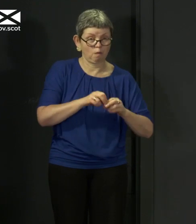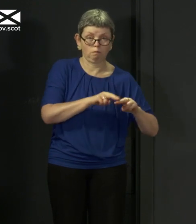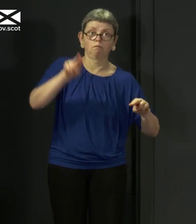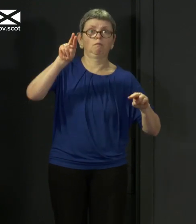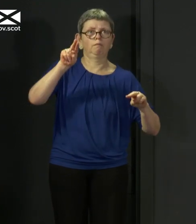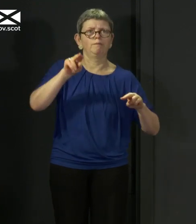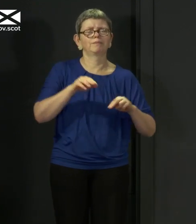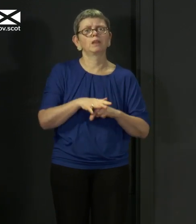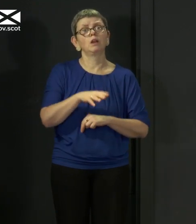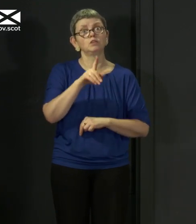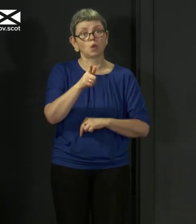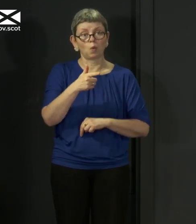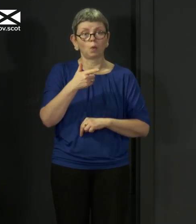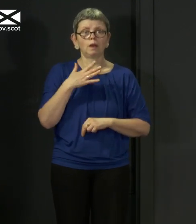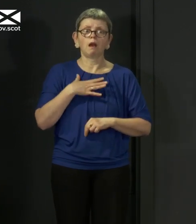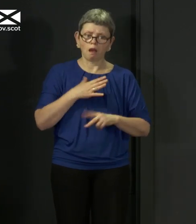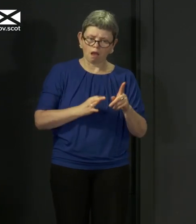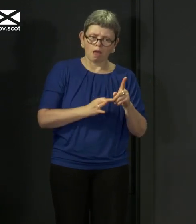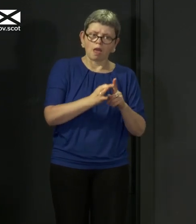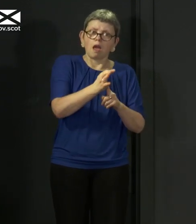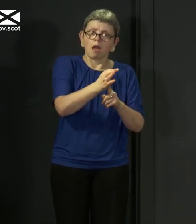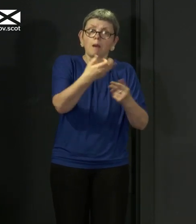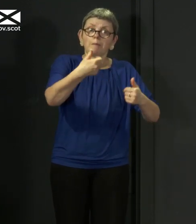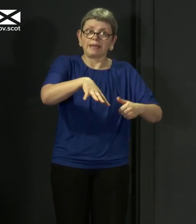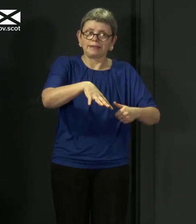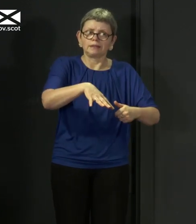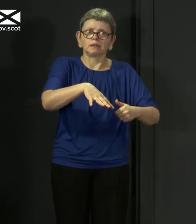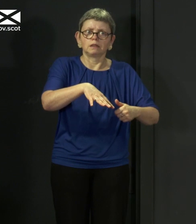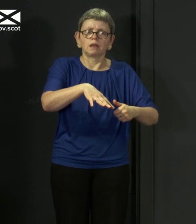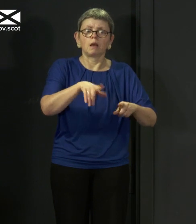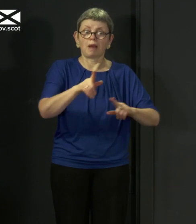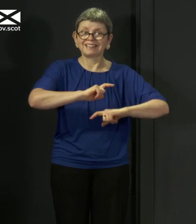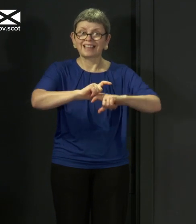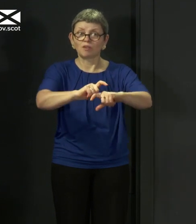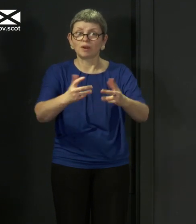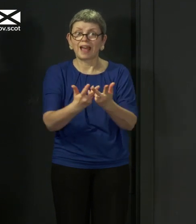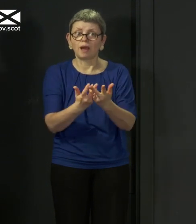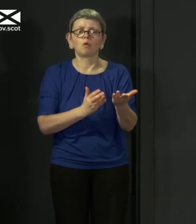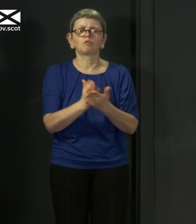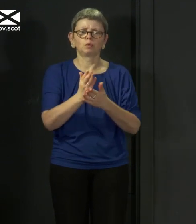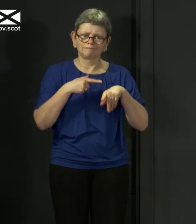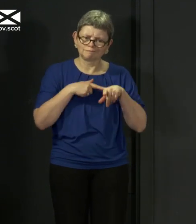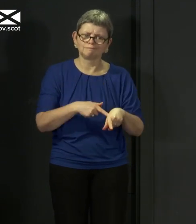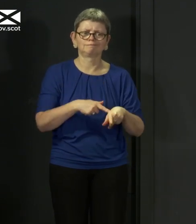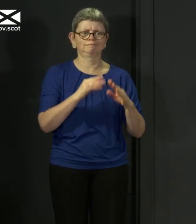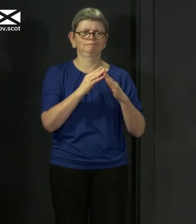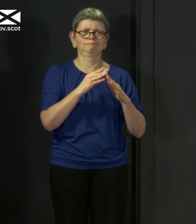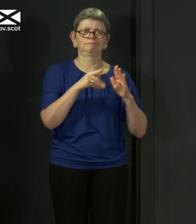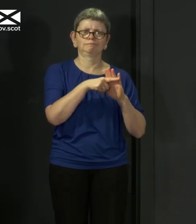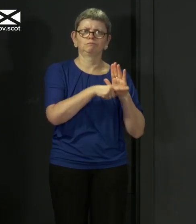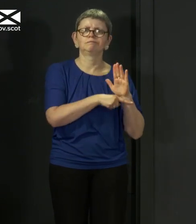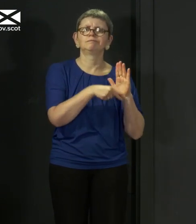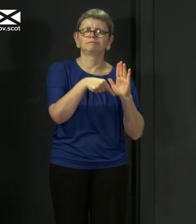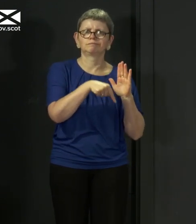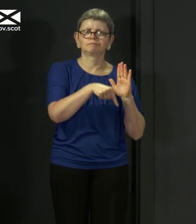together we have made, all of the restrictions currently in place need to remain in place for now. The job is not done yet.